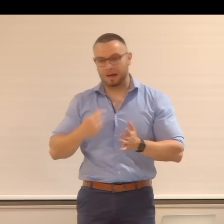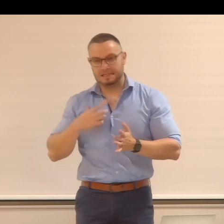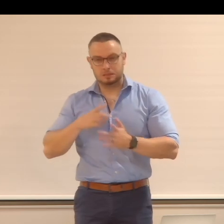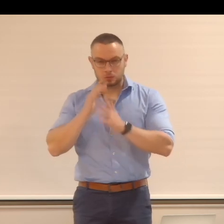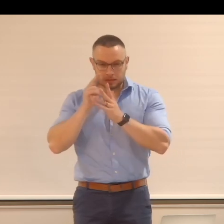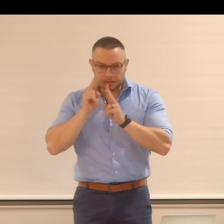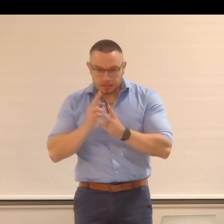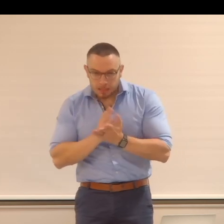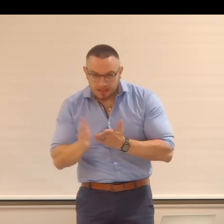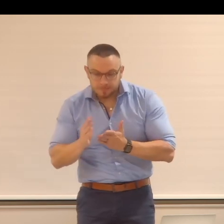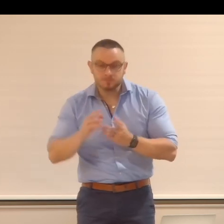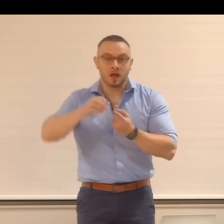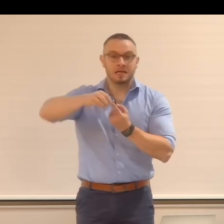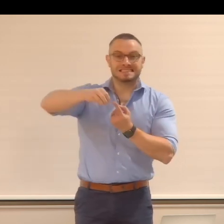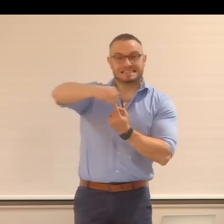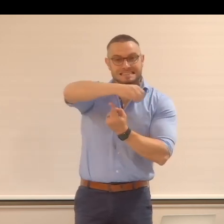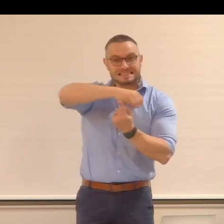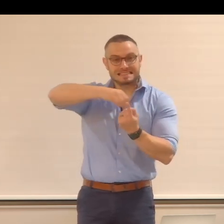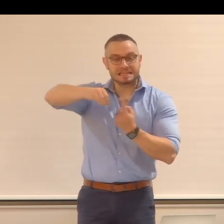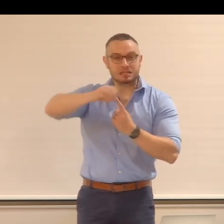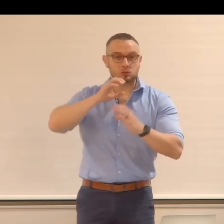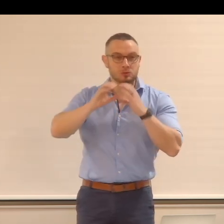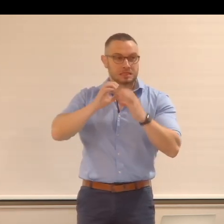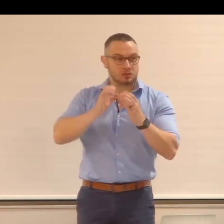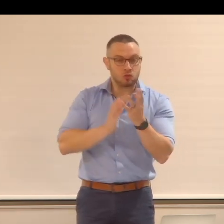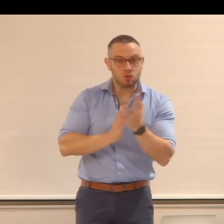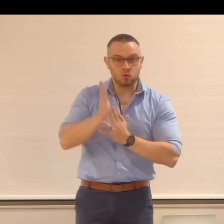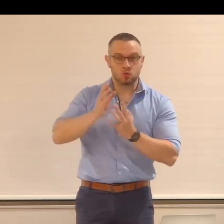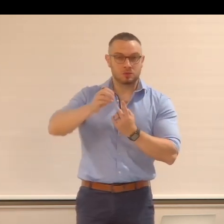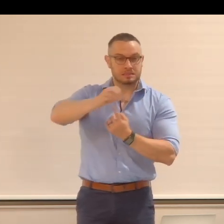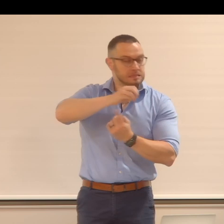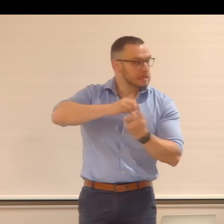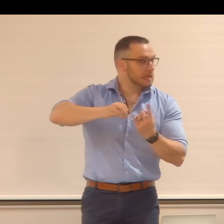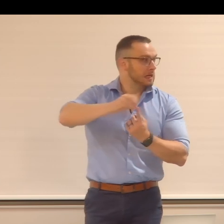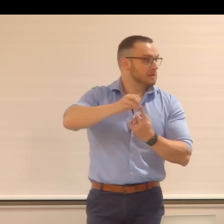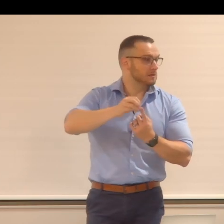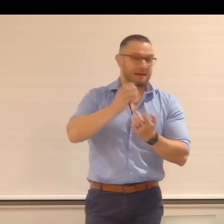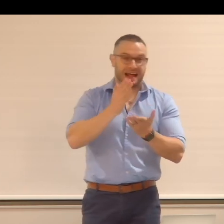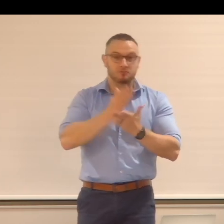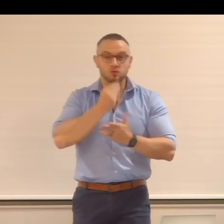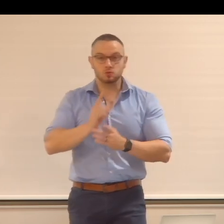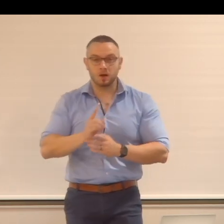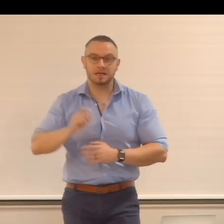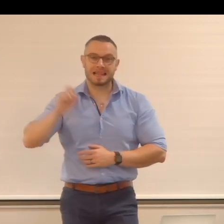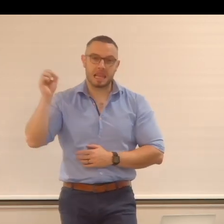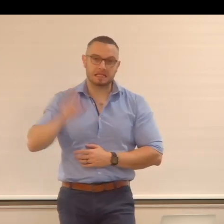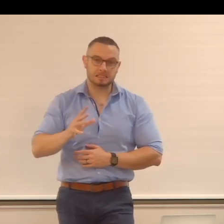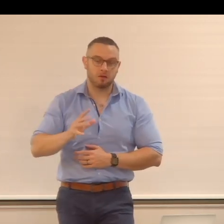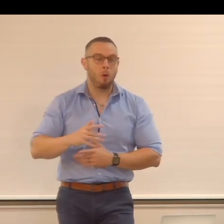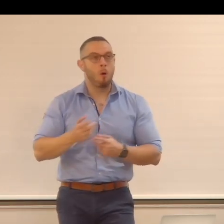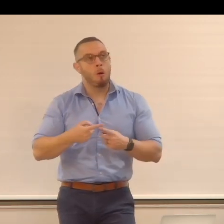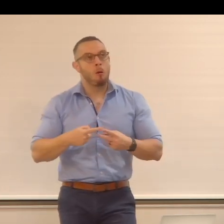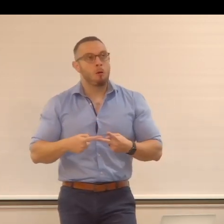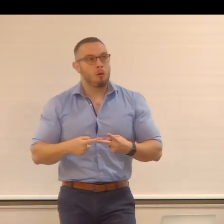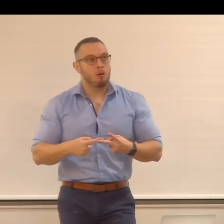Satellite communications within the satellite and without with only light. Or